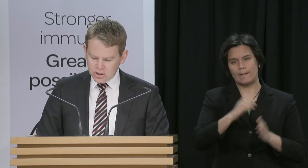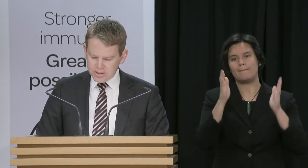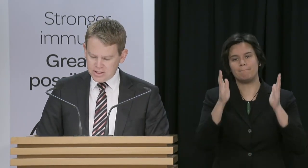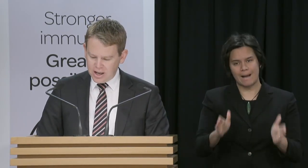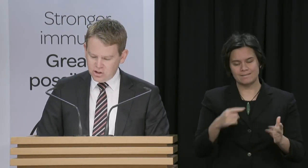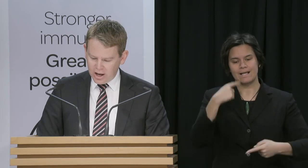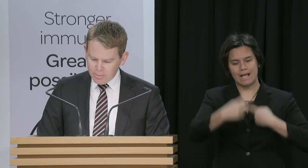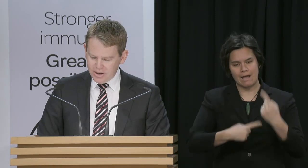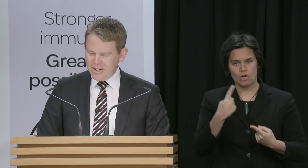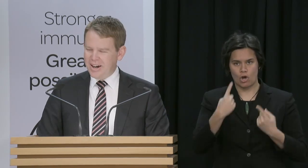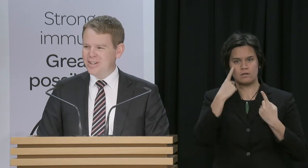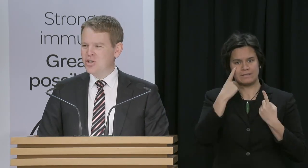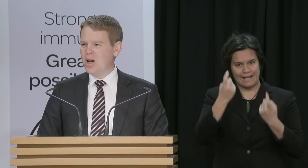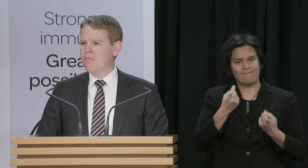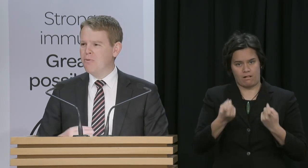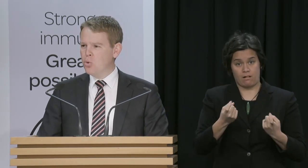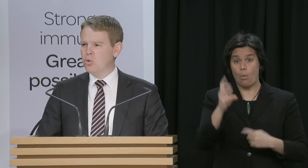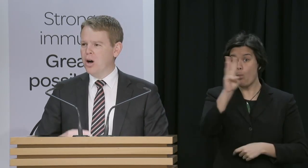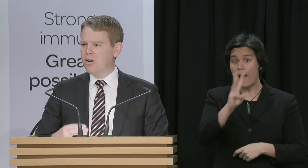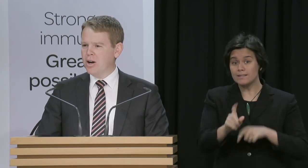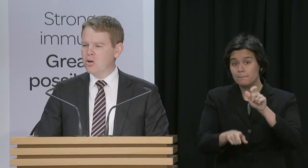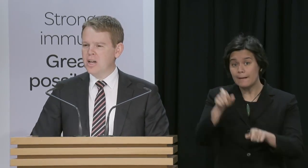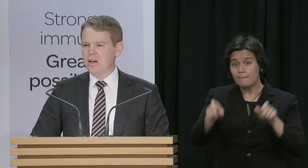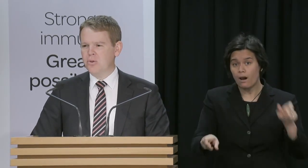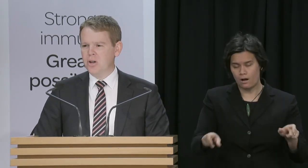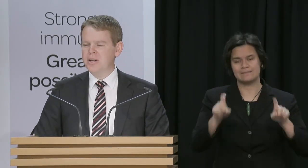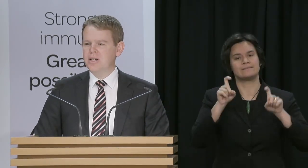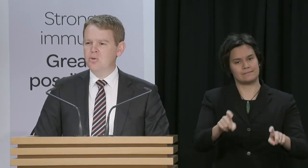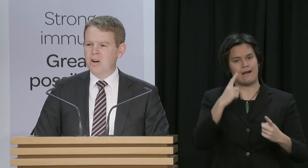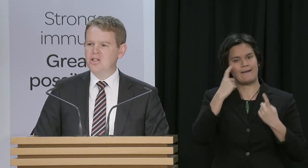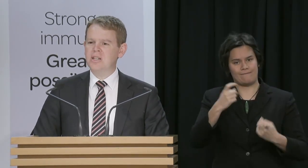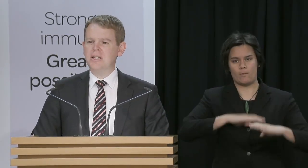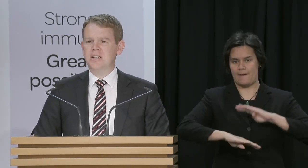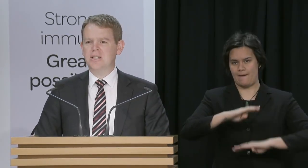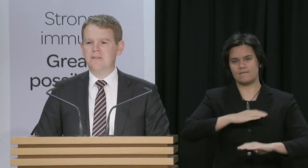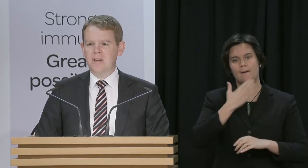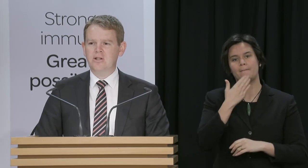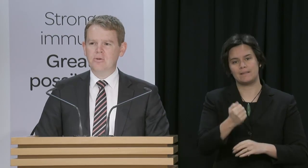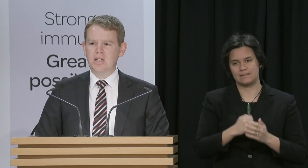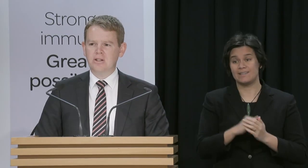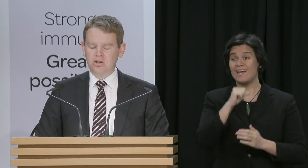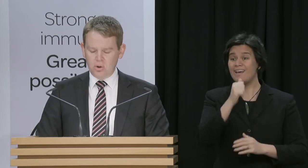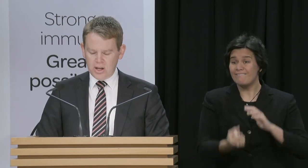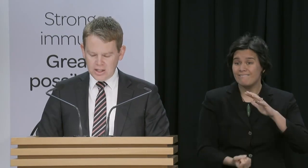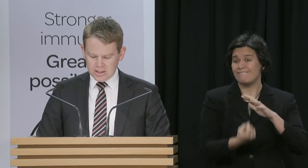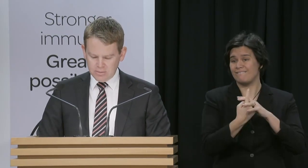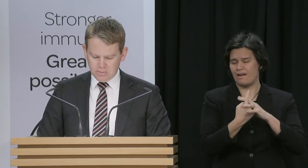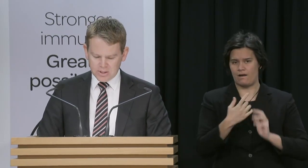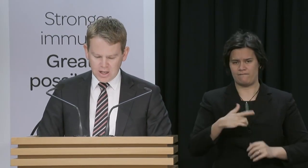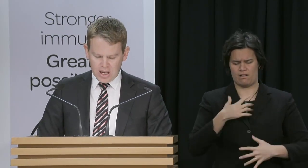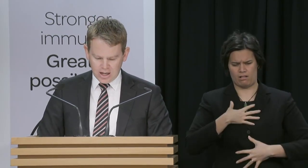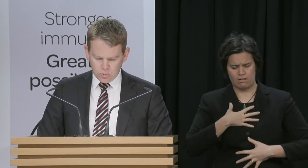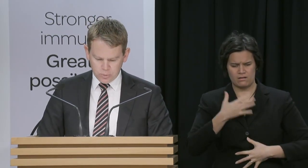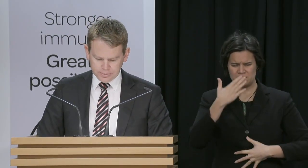stay vigilant, to stay sharp, and to come forward or contact Healthline to arrange to get a test if they do start to show any